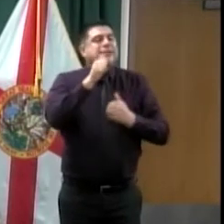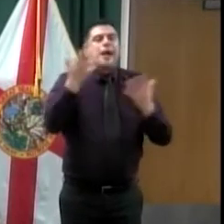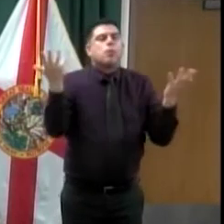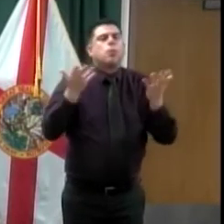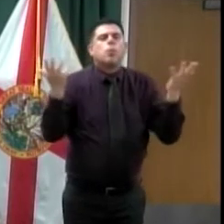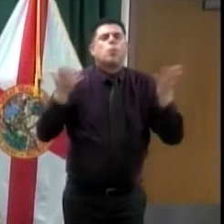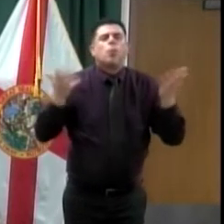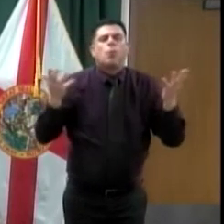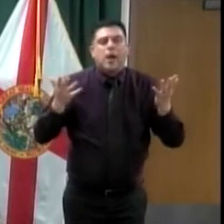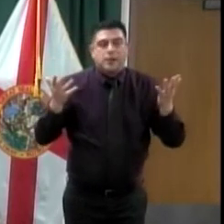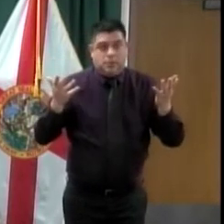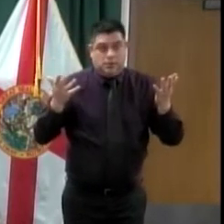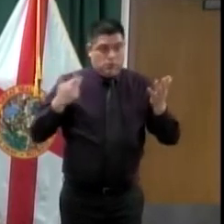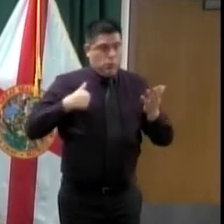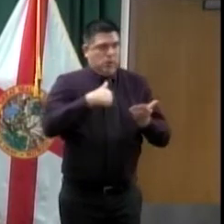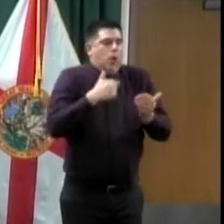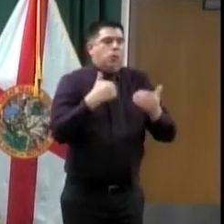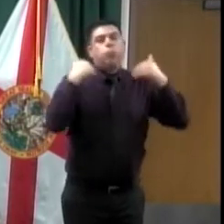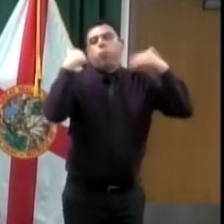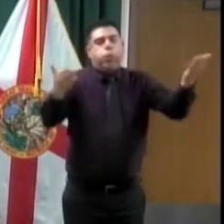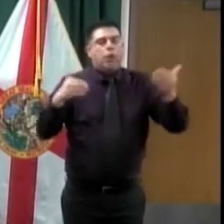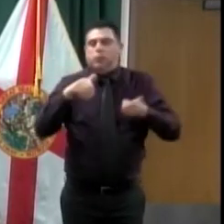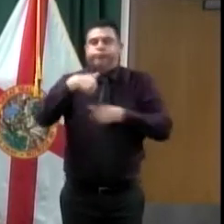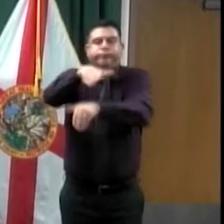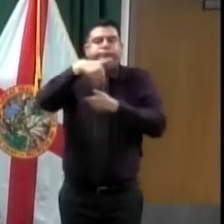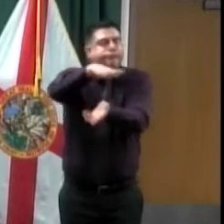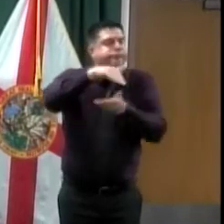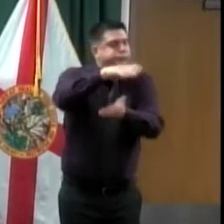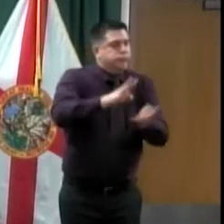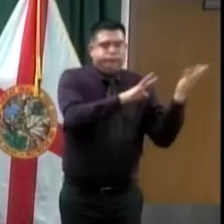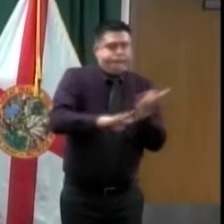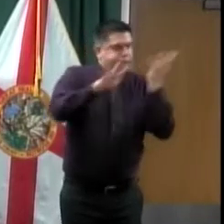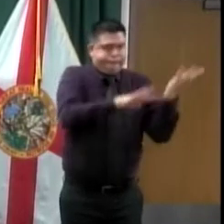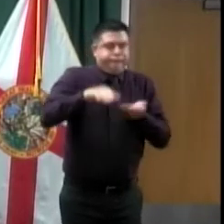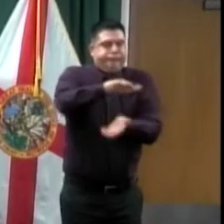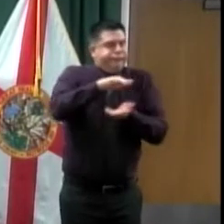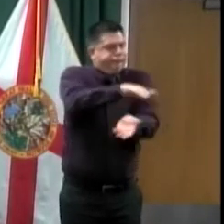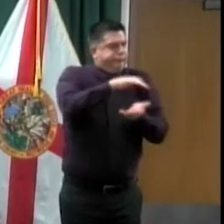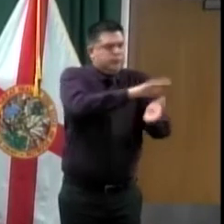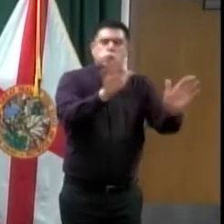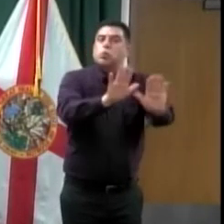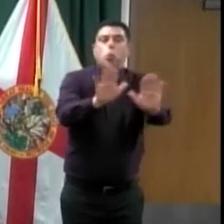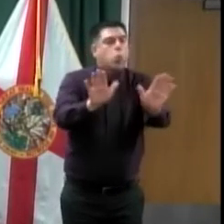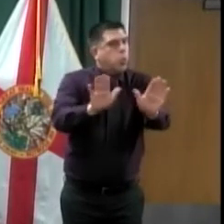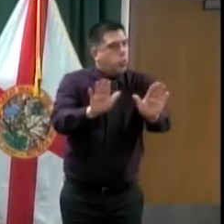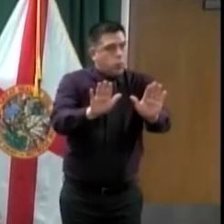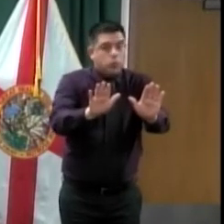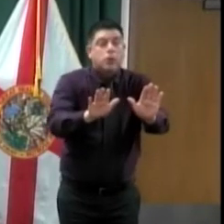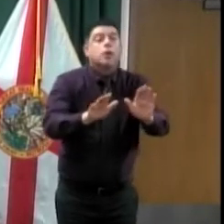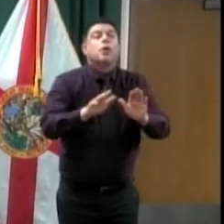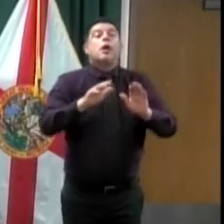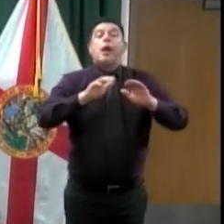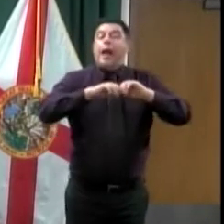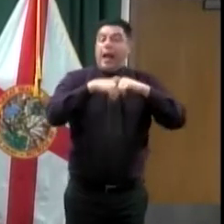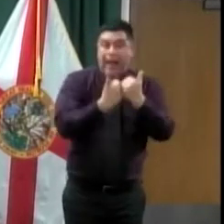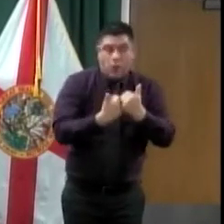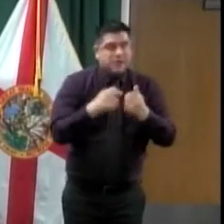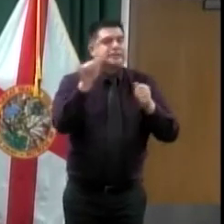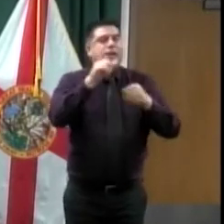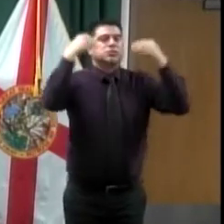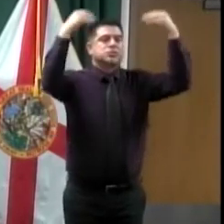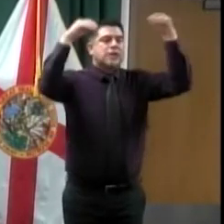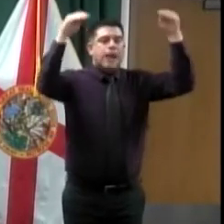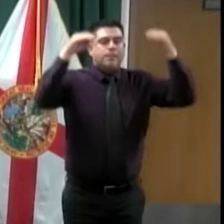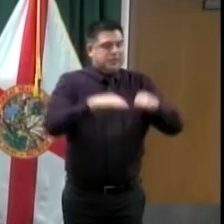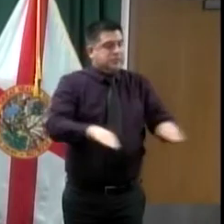they can pick the items they like. As much as we do with Alan and this program, packing a box for a family, we still believe if they come in and pick